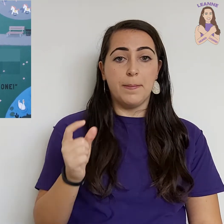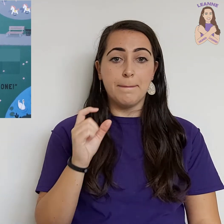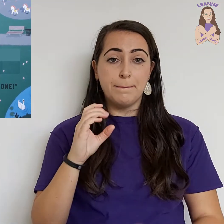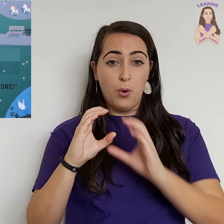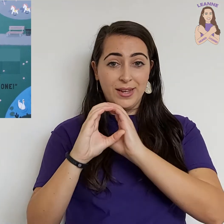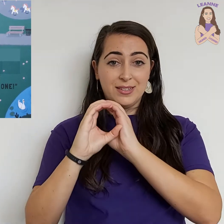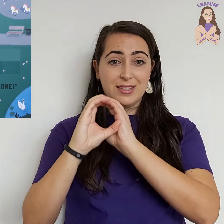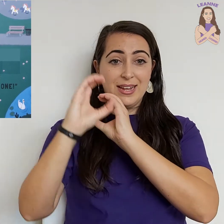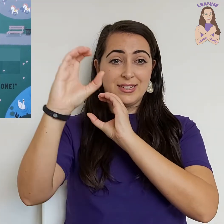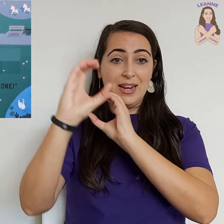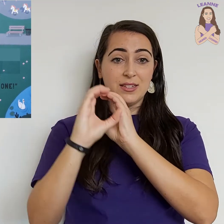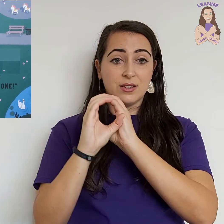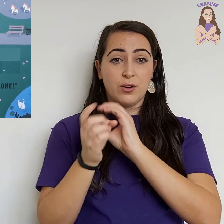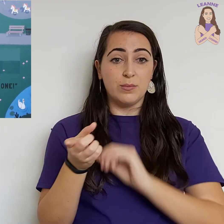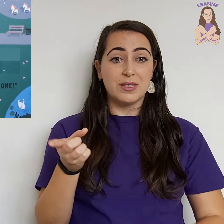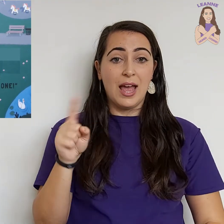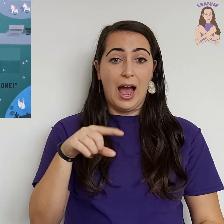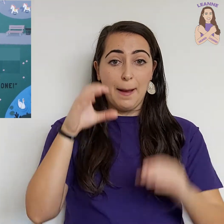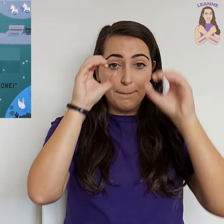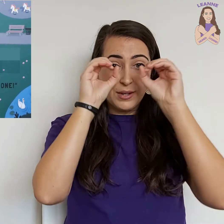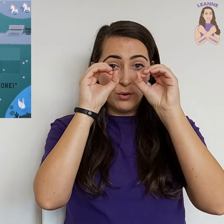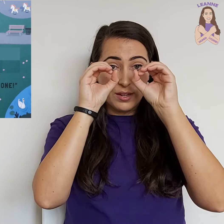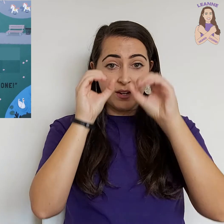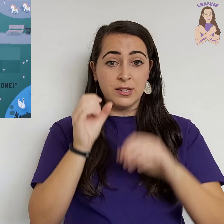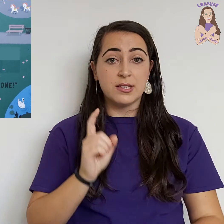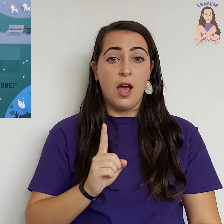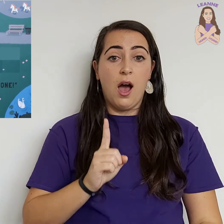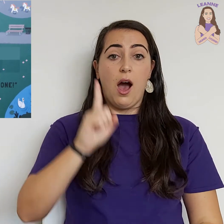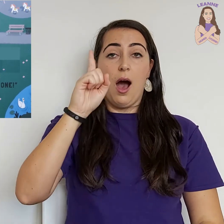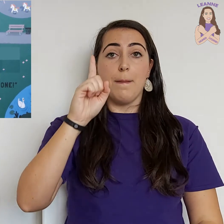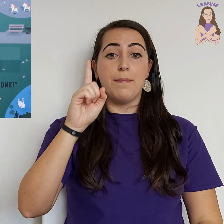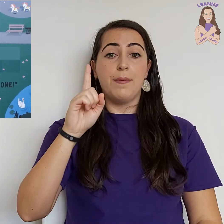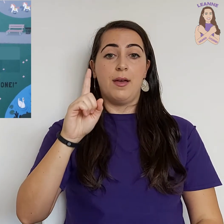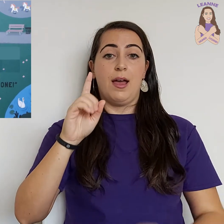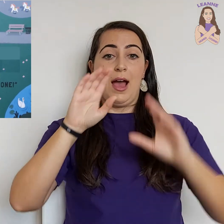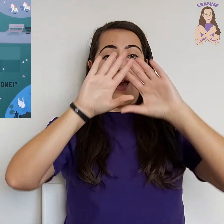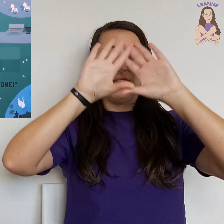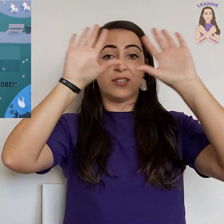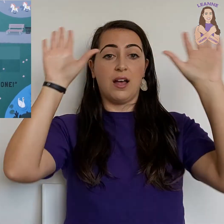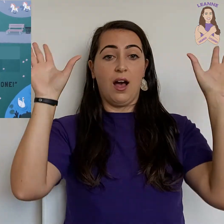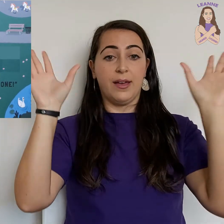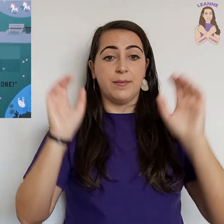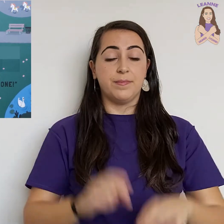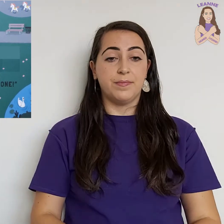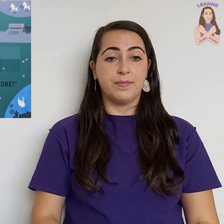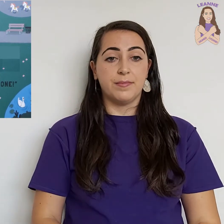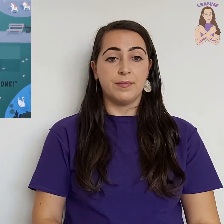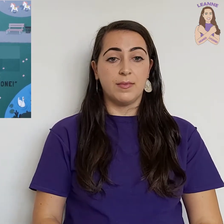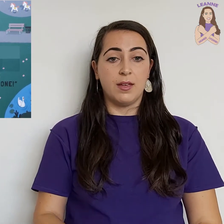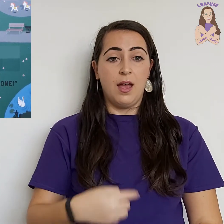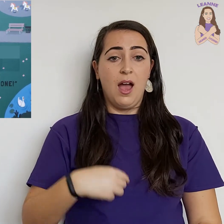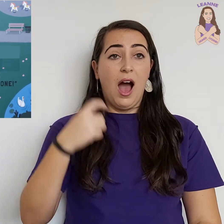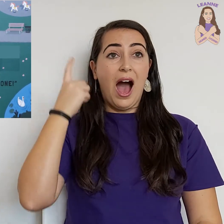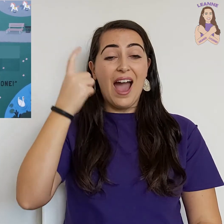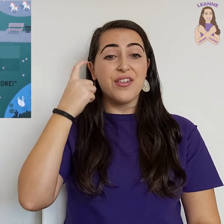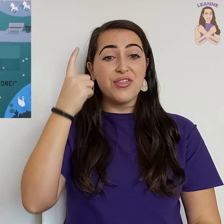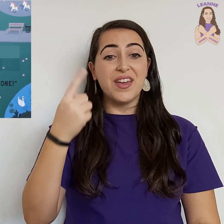points their telescopes and binoculars up at the sky. I think